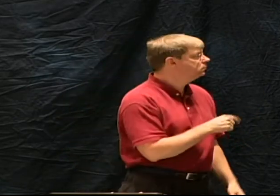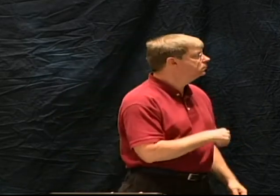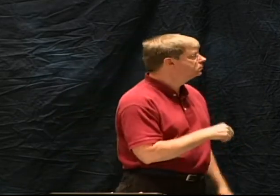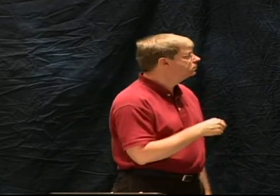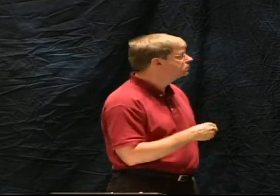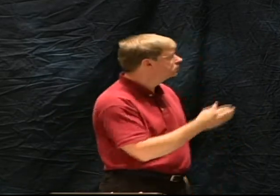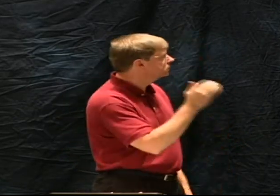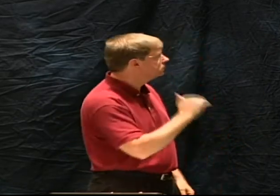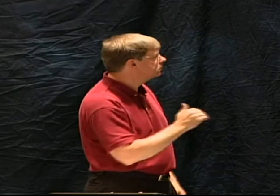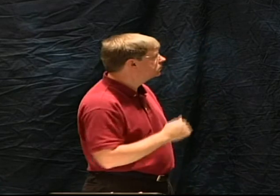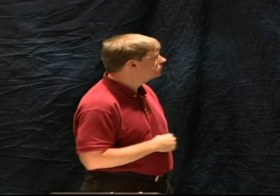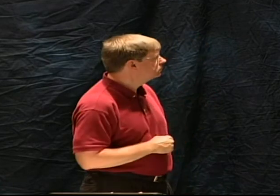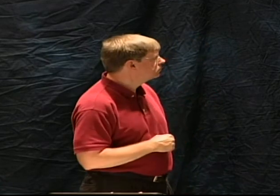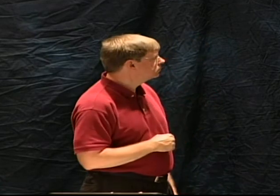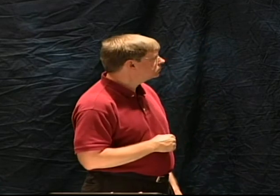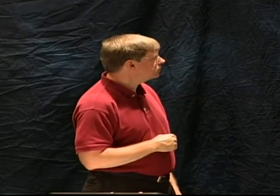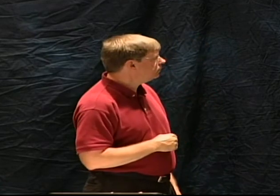affirmed these biblical facts